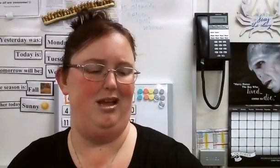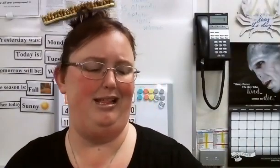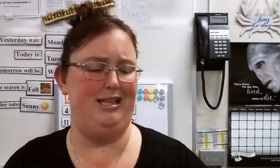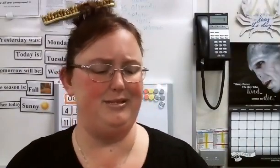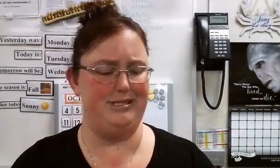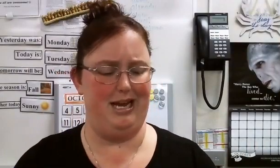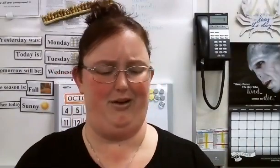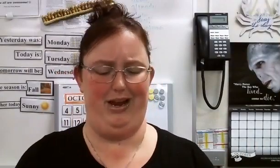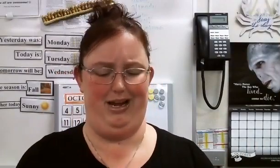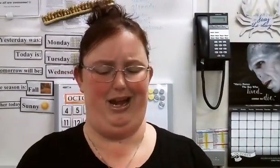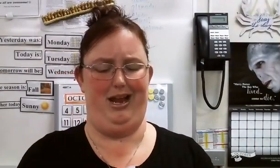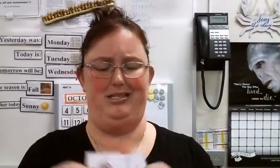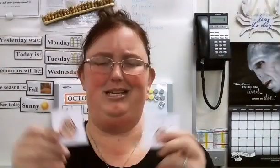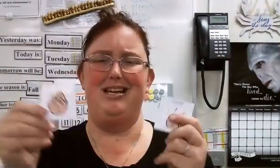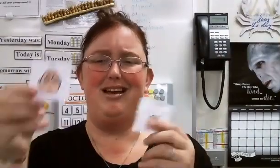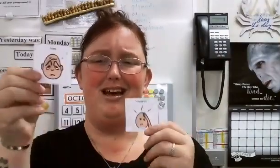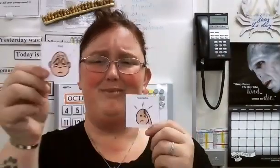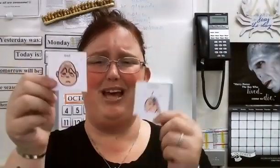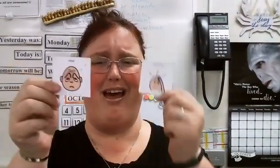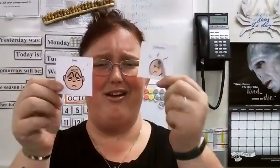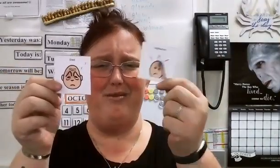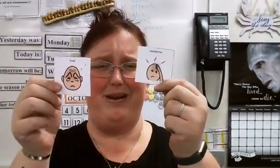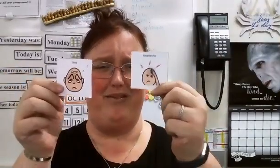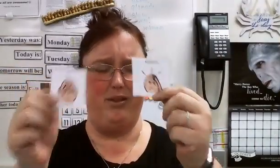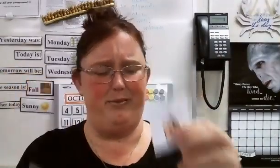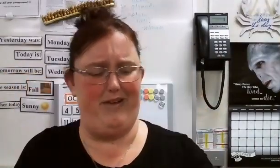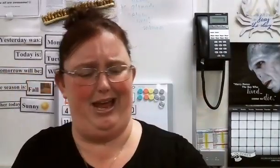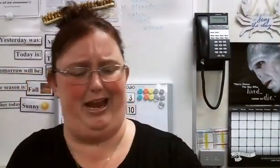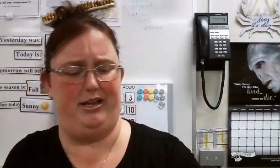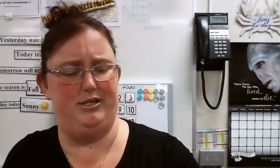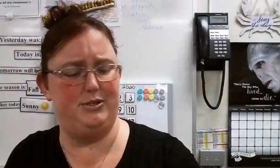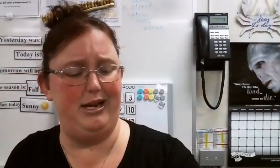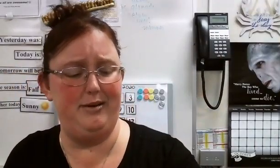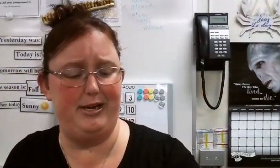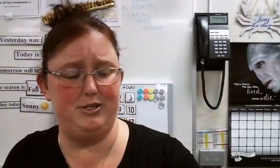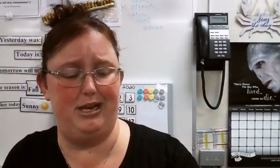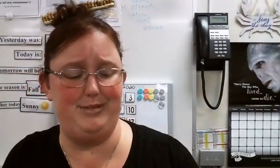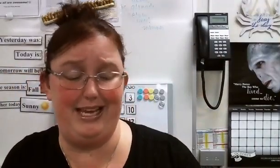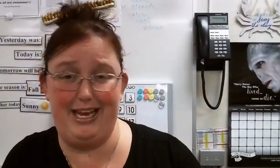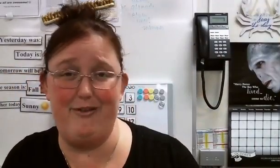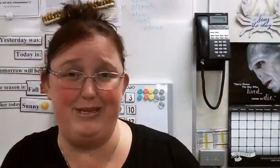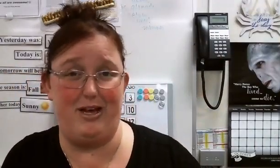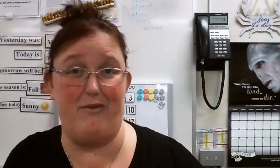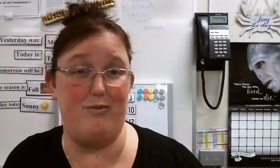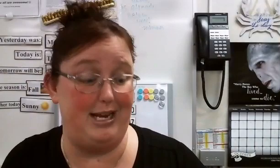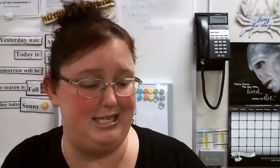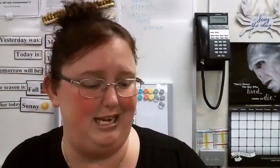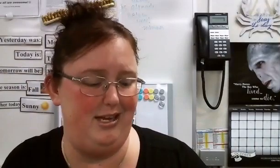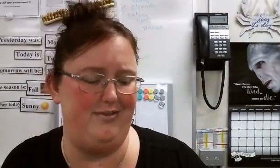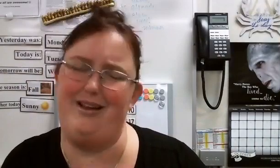I think these ones kind of go hand in hand. I'm tired, but I have a little bit of a headache. So I need to make sure that I'm taking care of myself. Resting, even though I